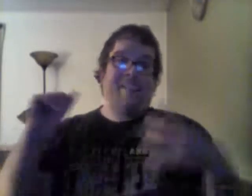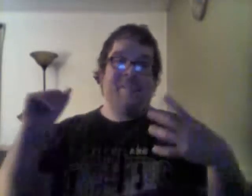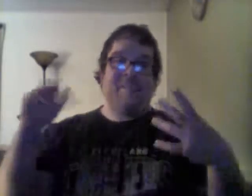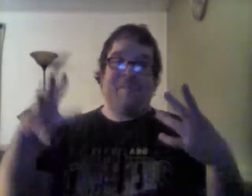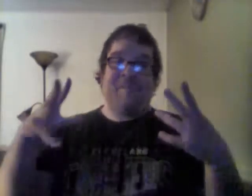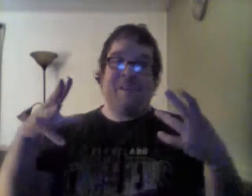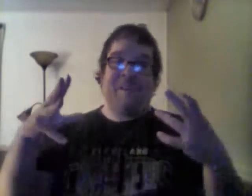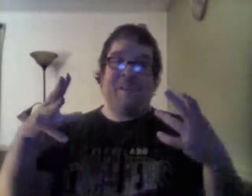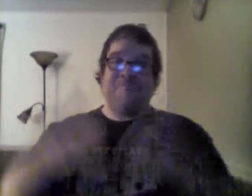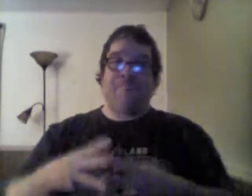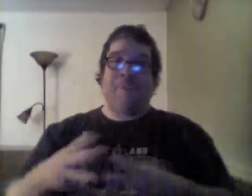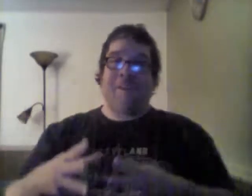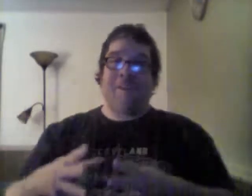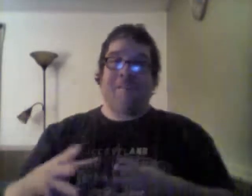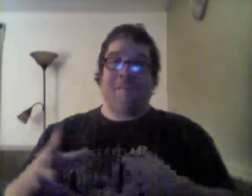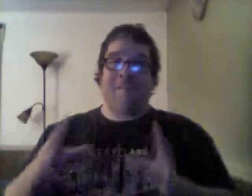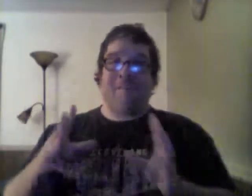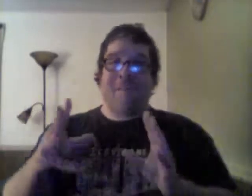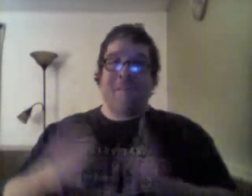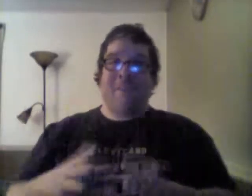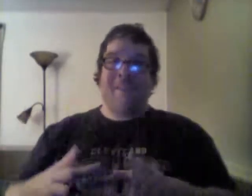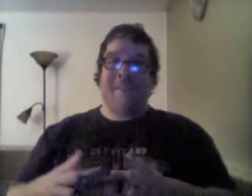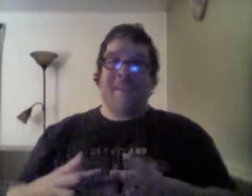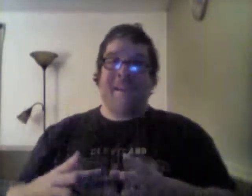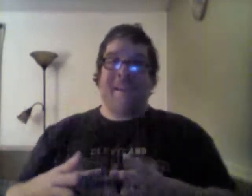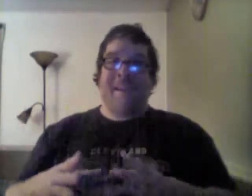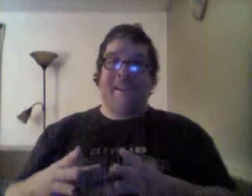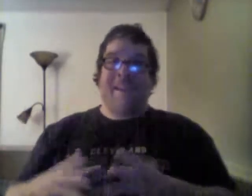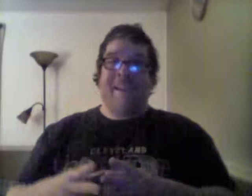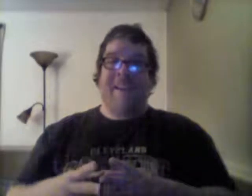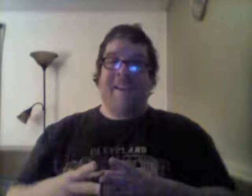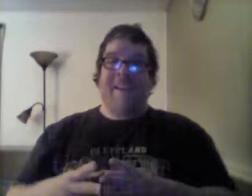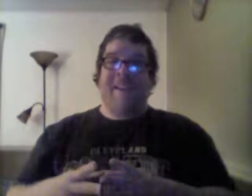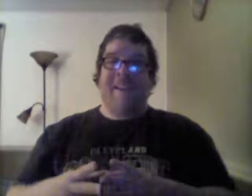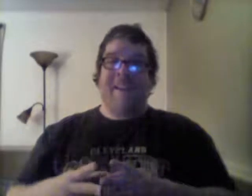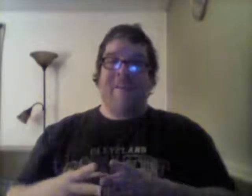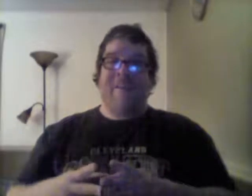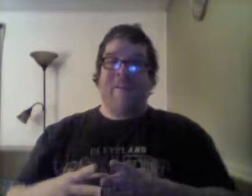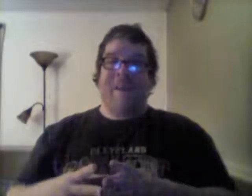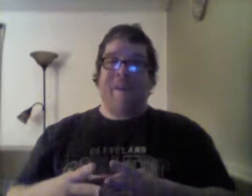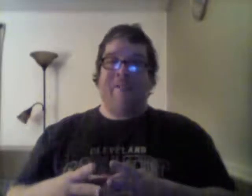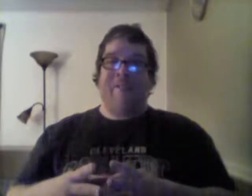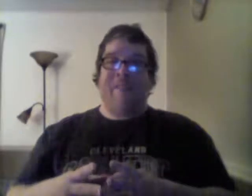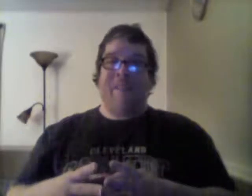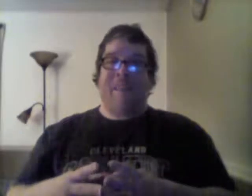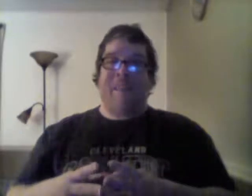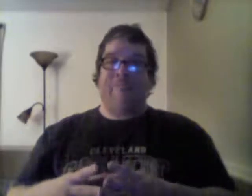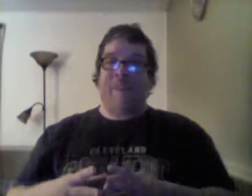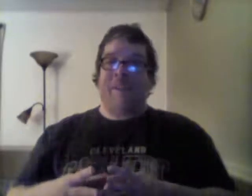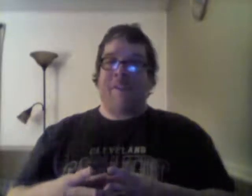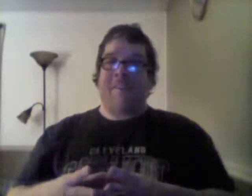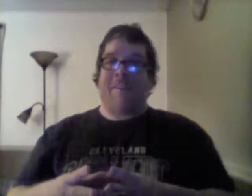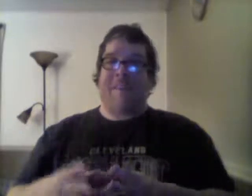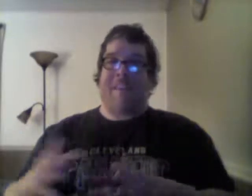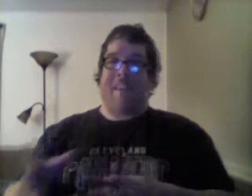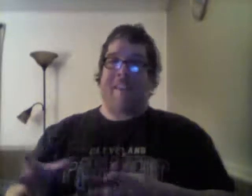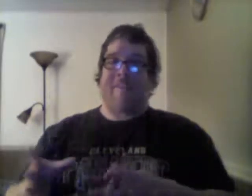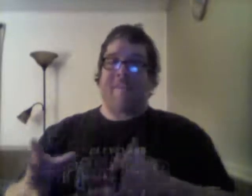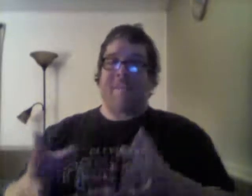of, uh, exploit this girl because of that. And then the way of their, they exploit her is that they take her to the